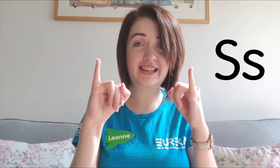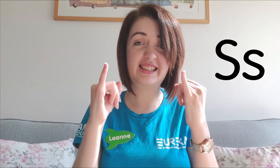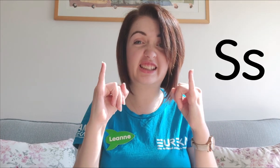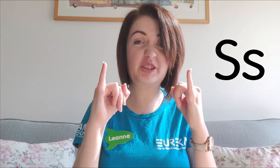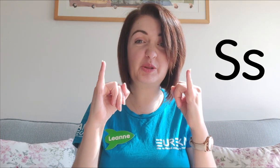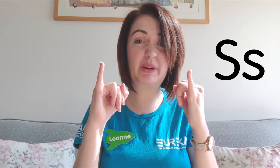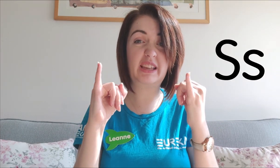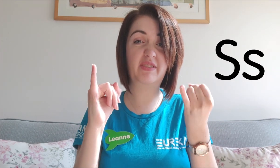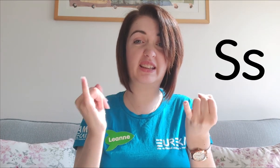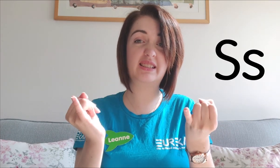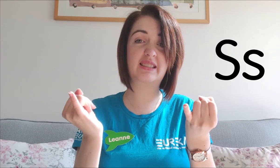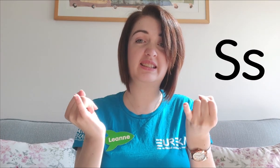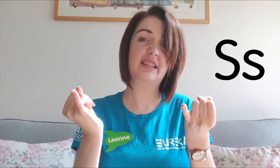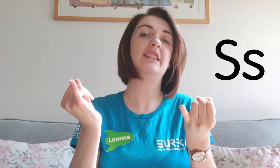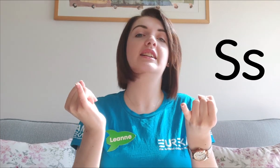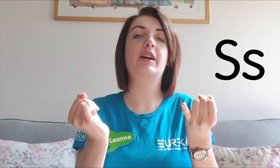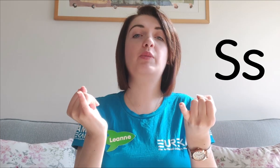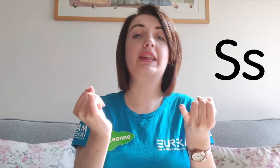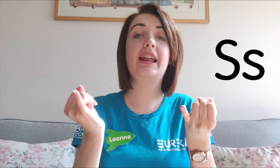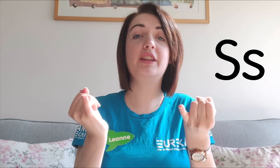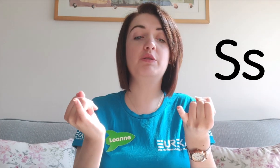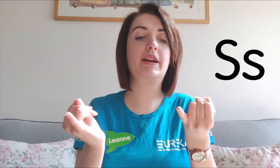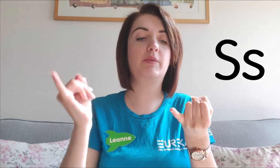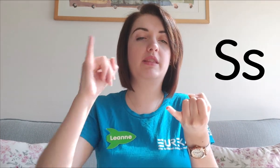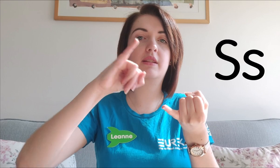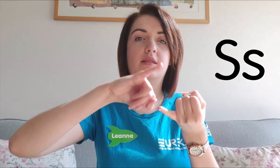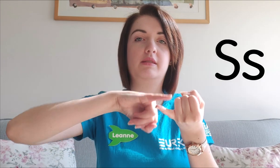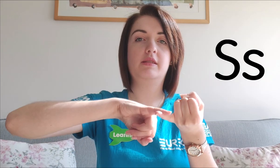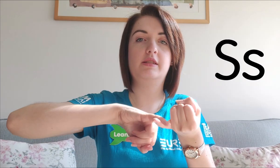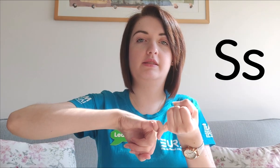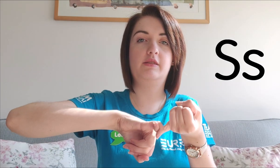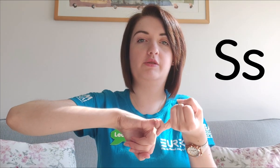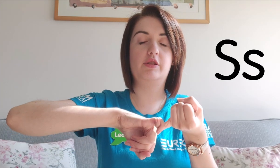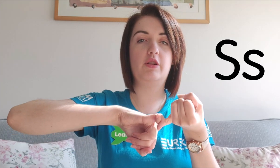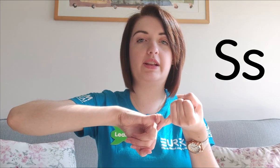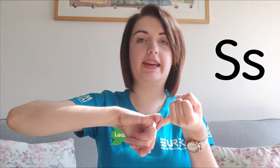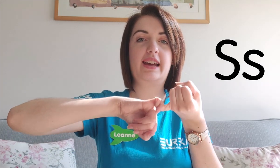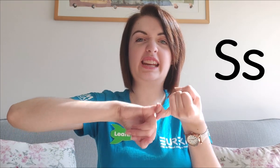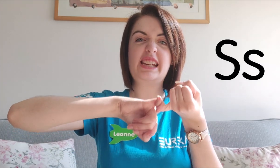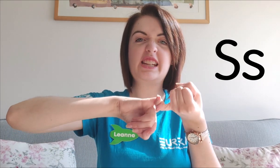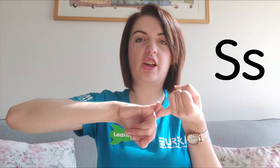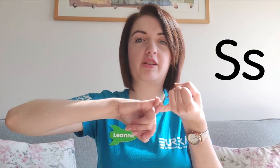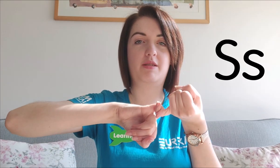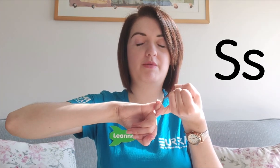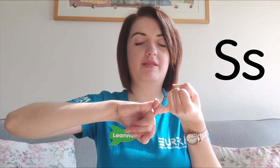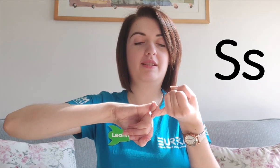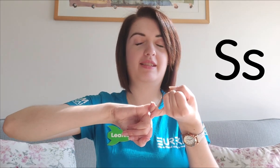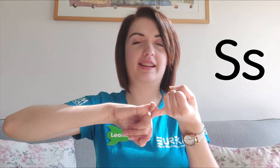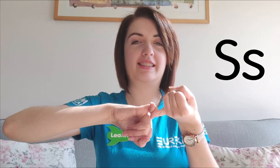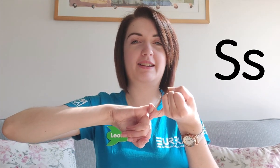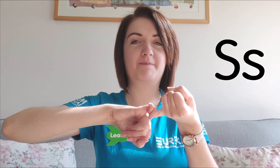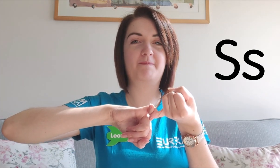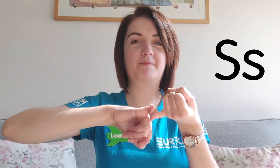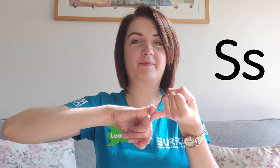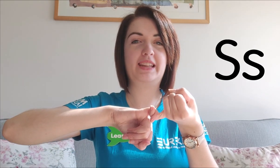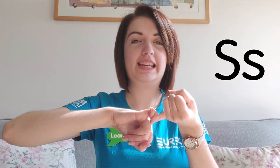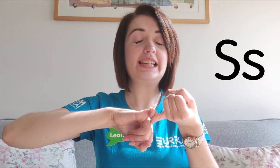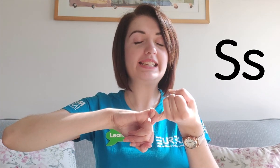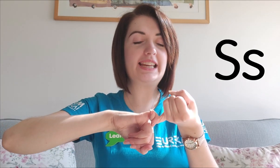take your two pinky fingers and with the hand that you write with, sort of like that, and interlock them like that. T,